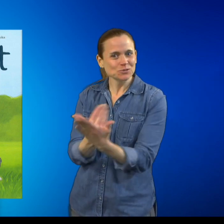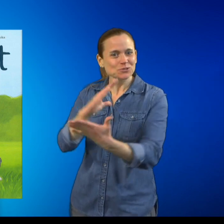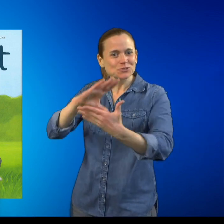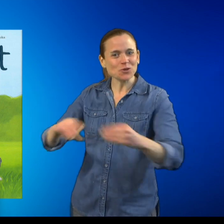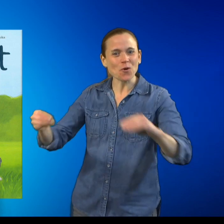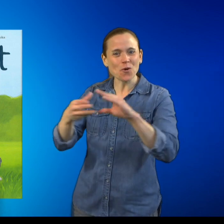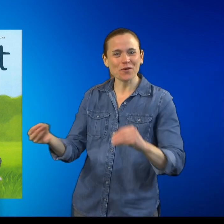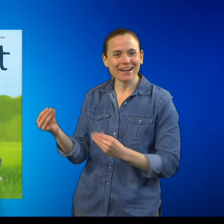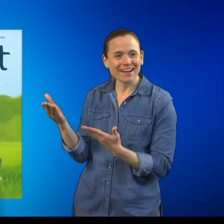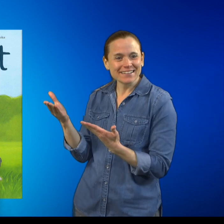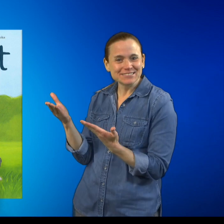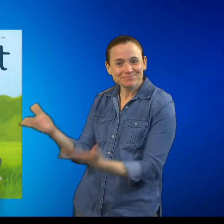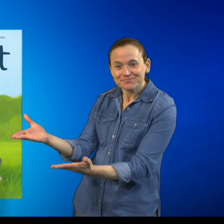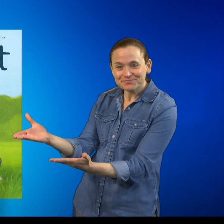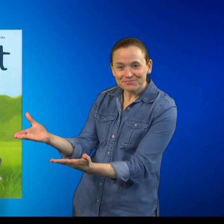We have a new story for you.